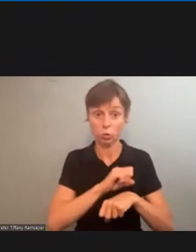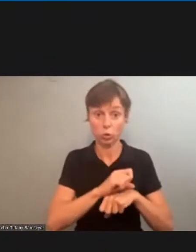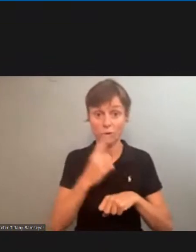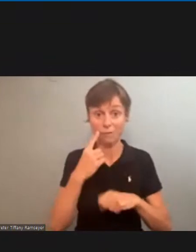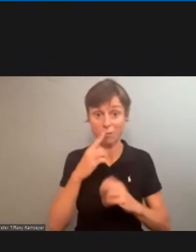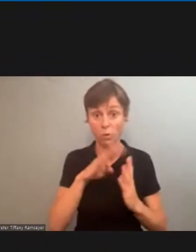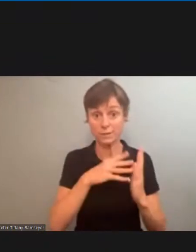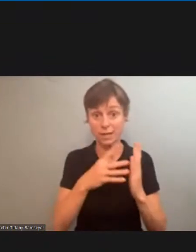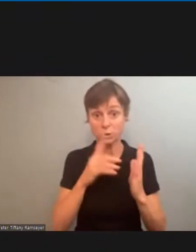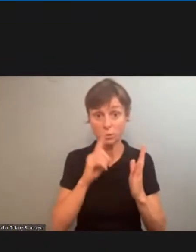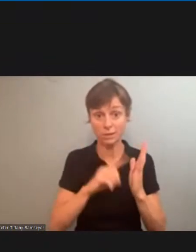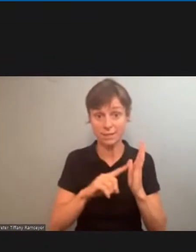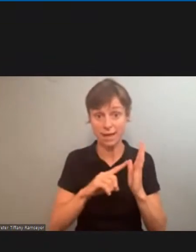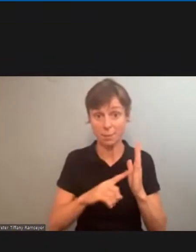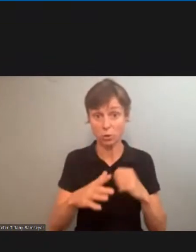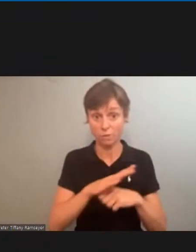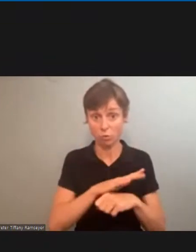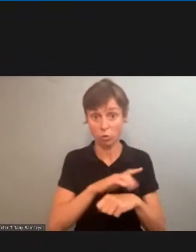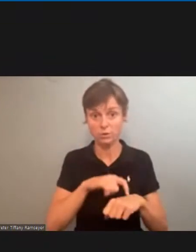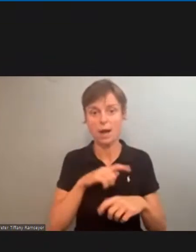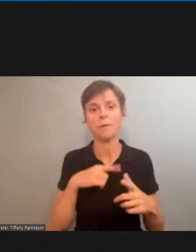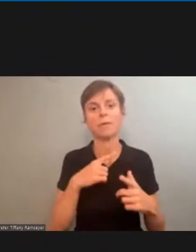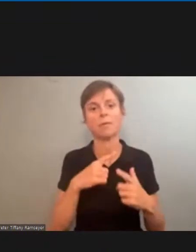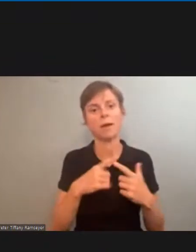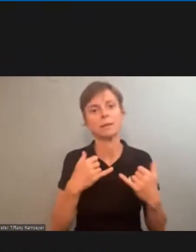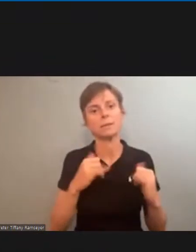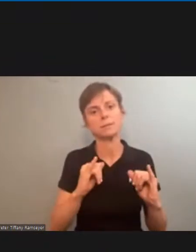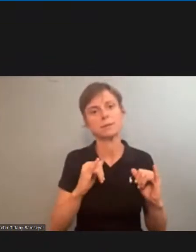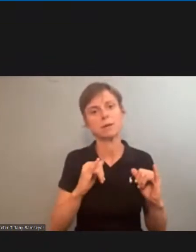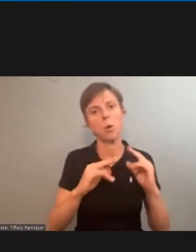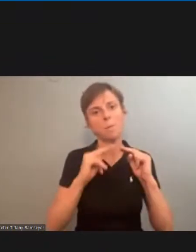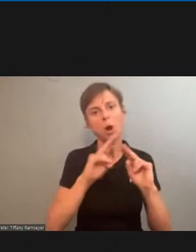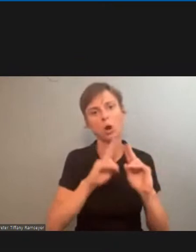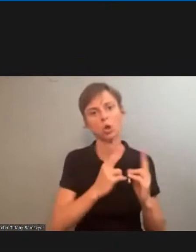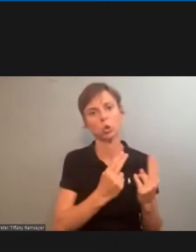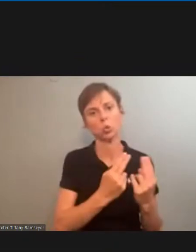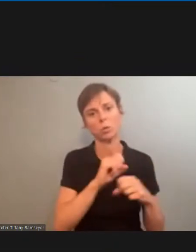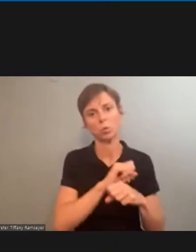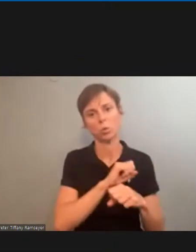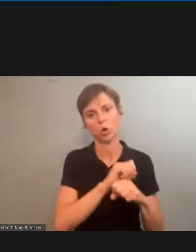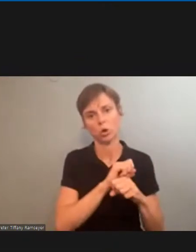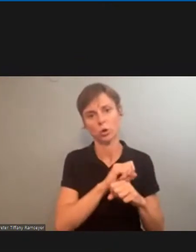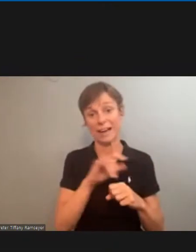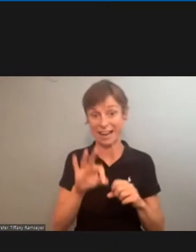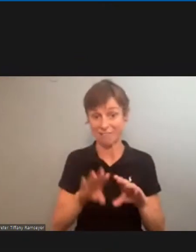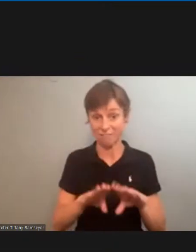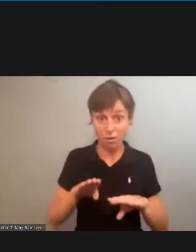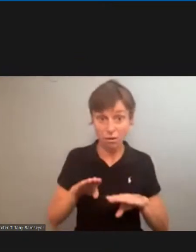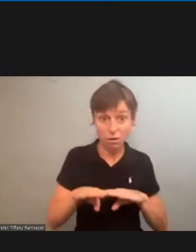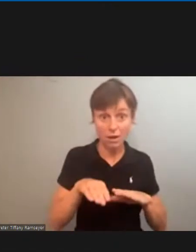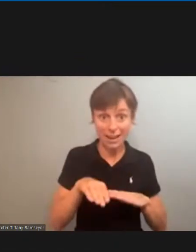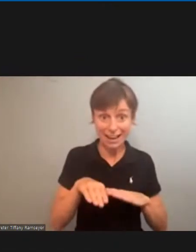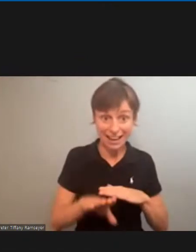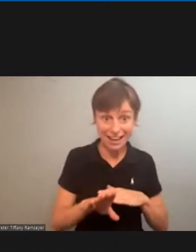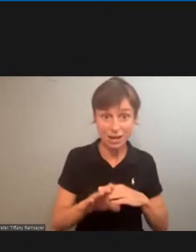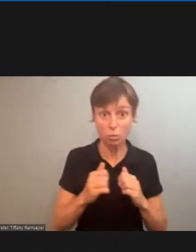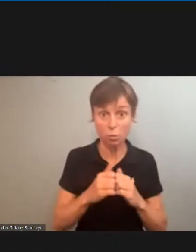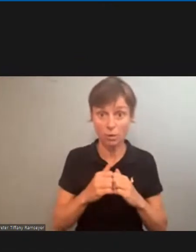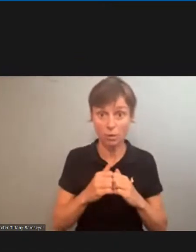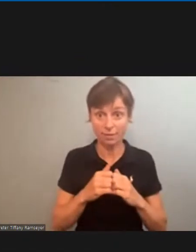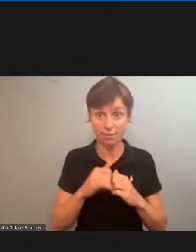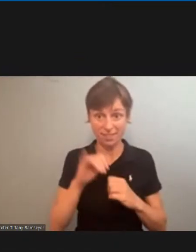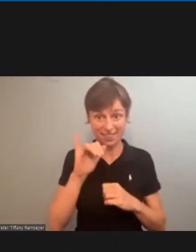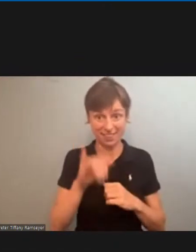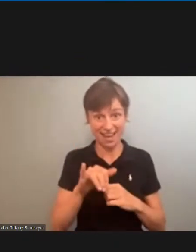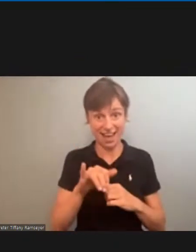examiner full time, it's still bargaining unit work. If you can get your foot in the door with having that